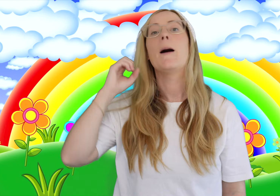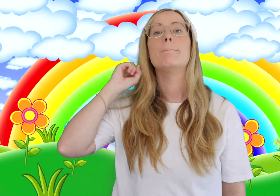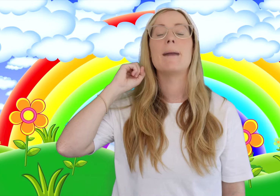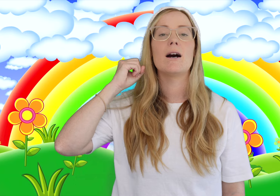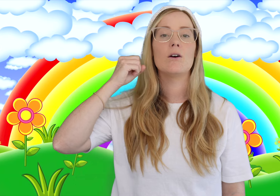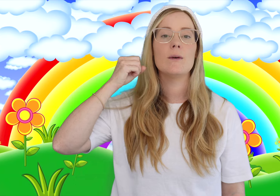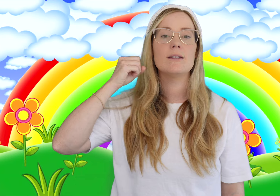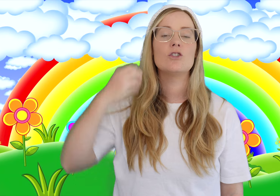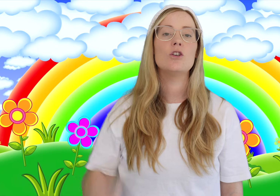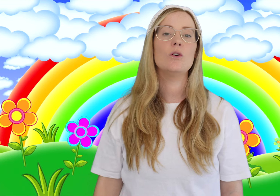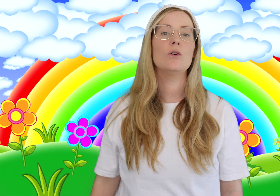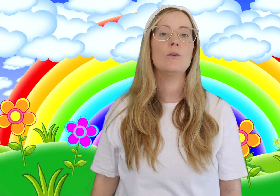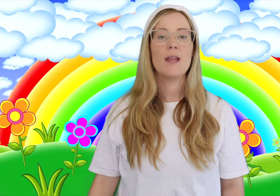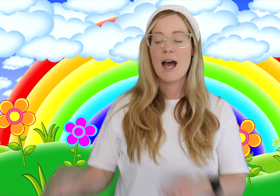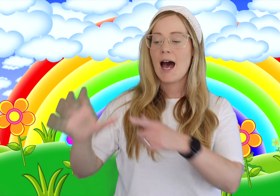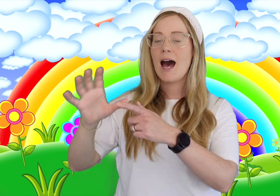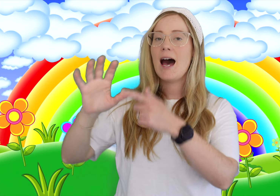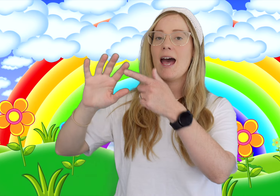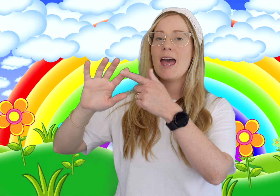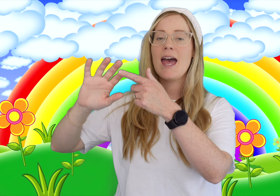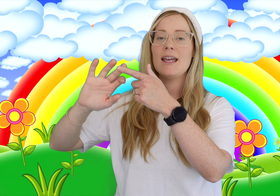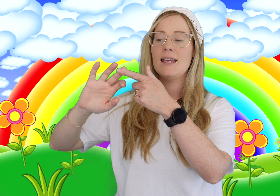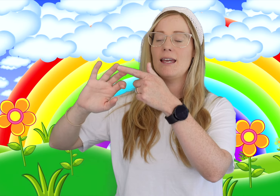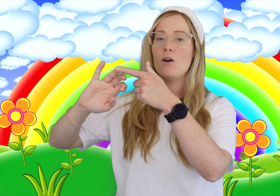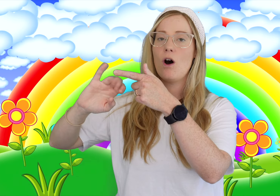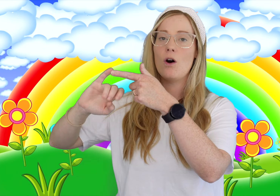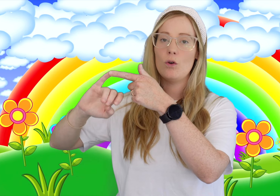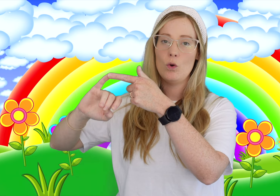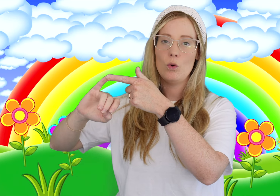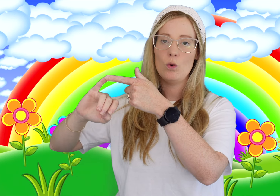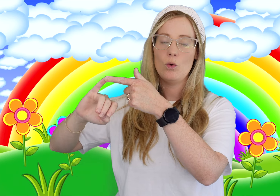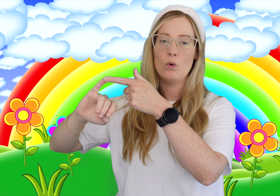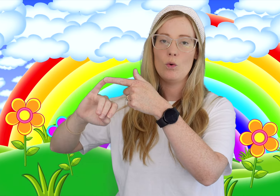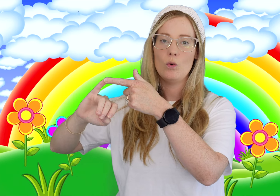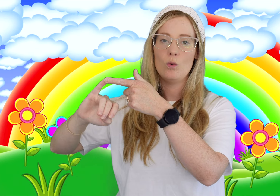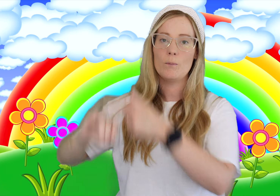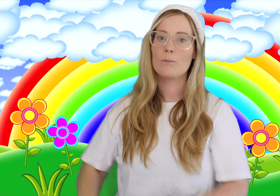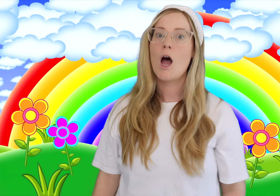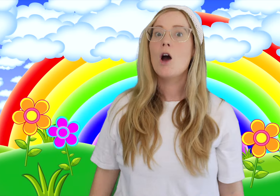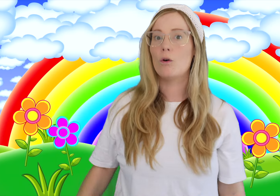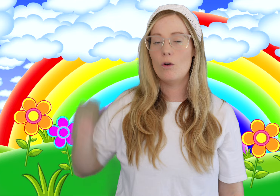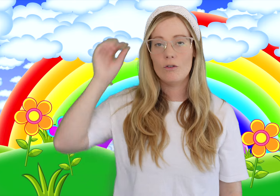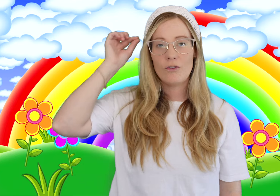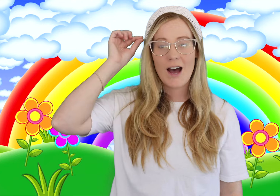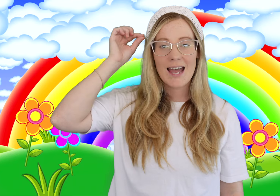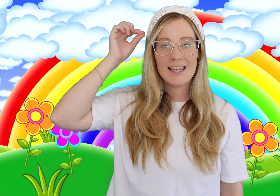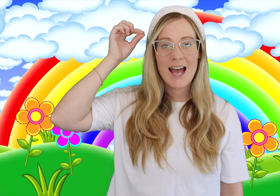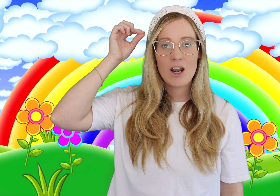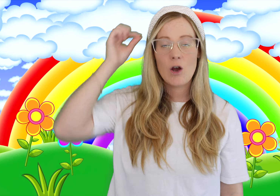Māngu is two. Ae i o u. Kōwhai yellow.